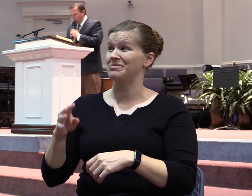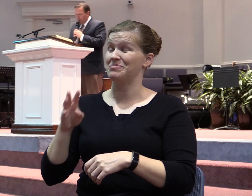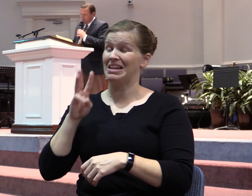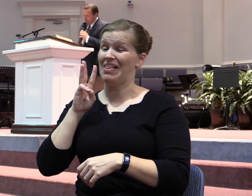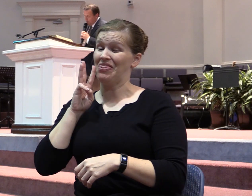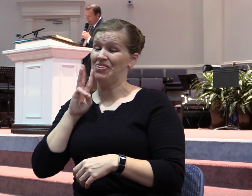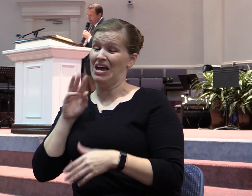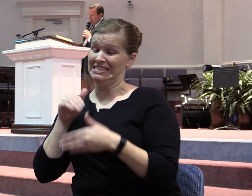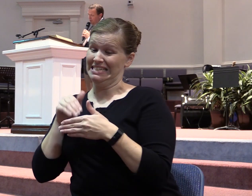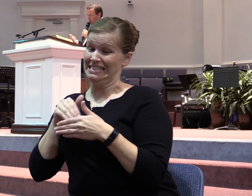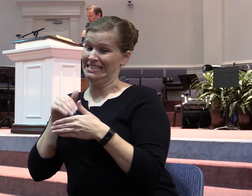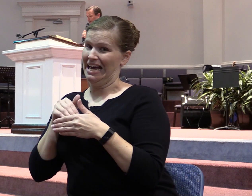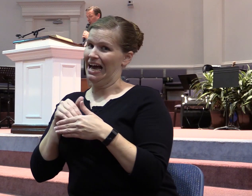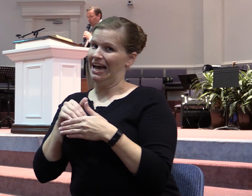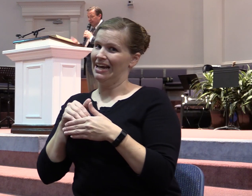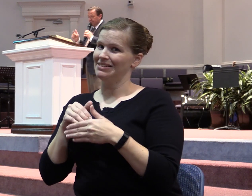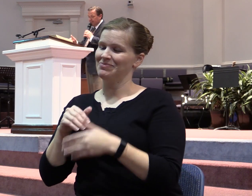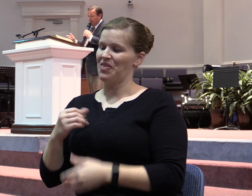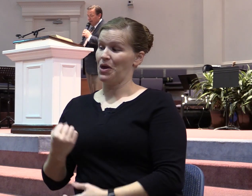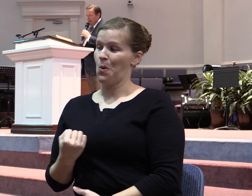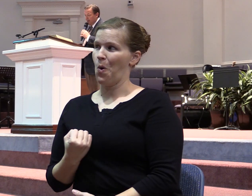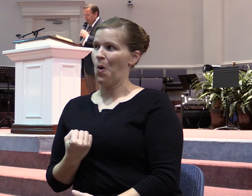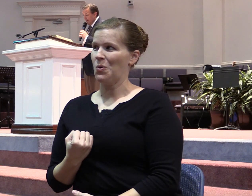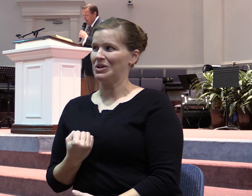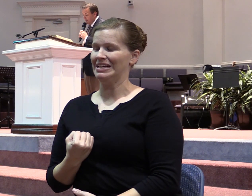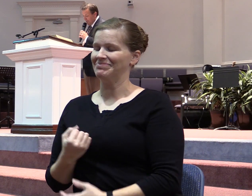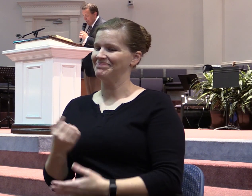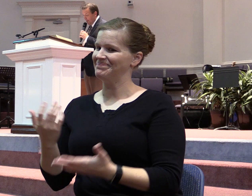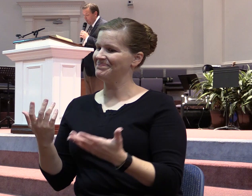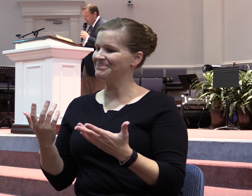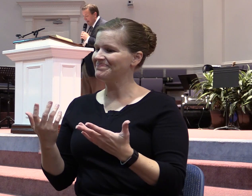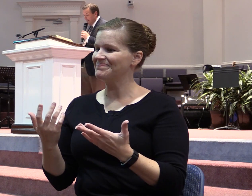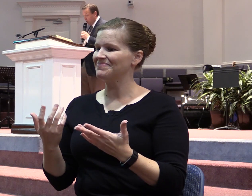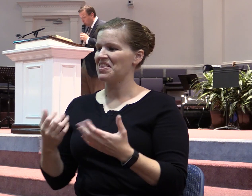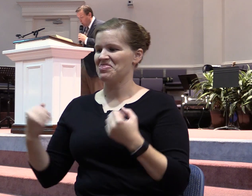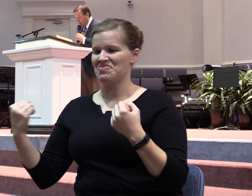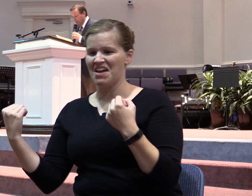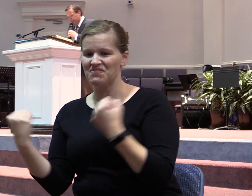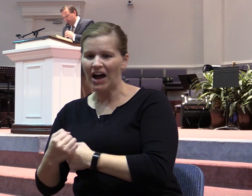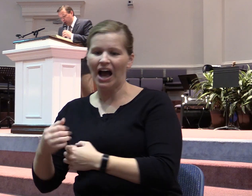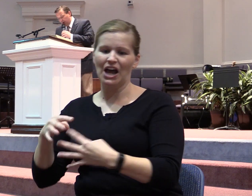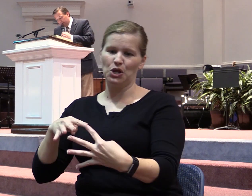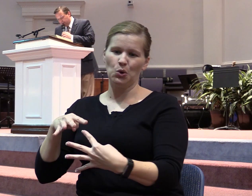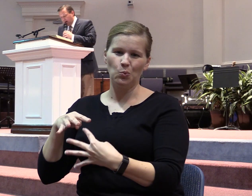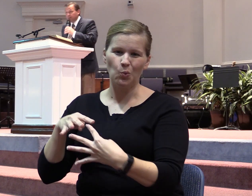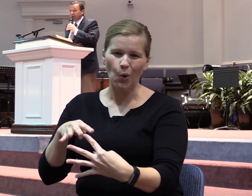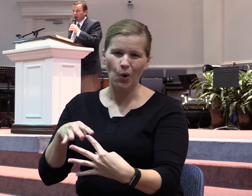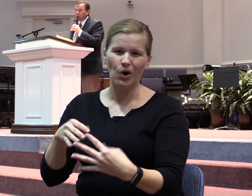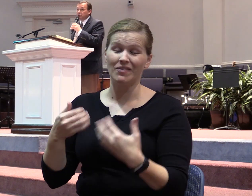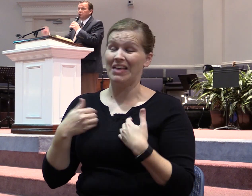lust and you have not. You kill and desire to have and cannot obtain. You fight and war, yet you have not because you.